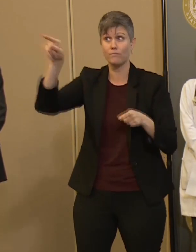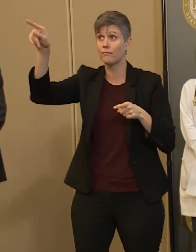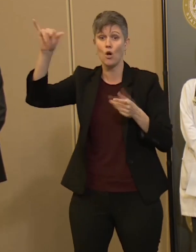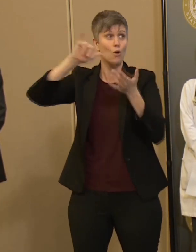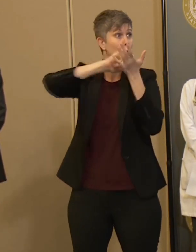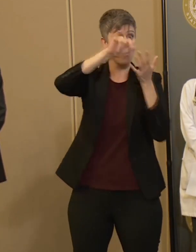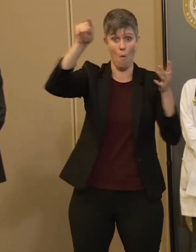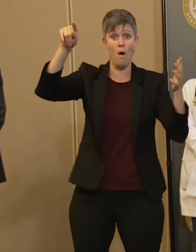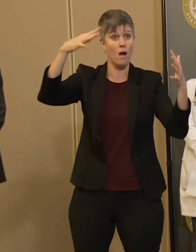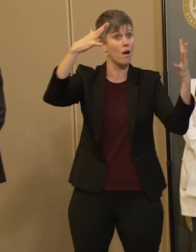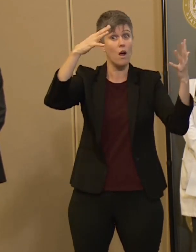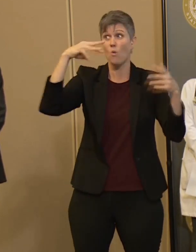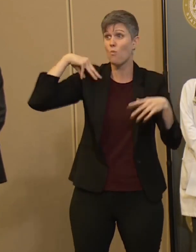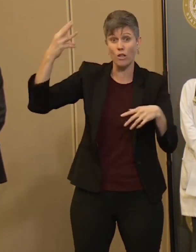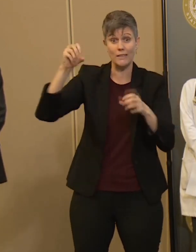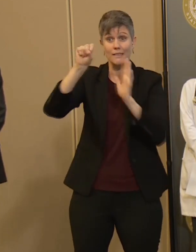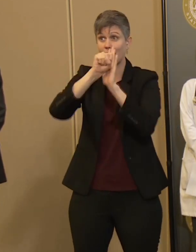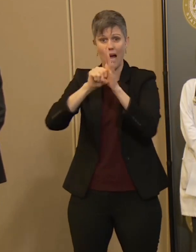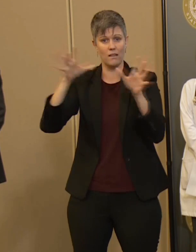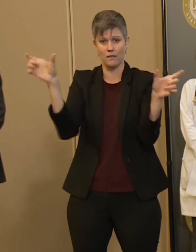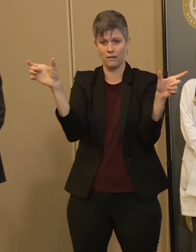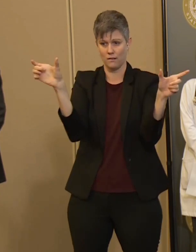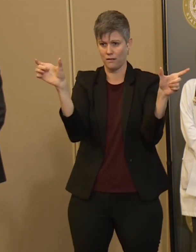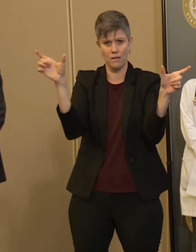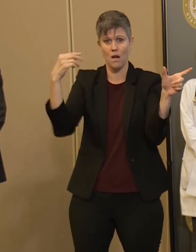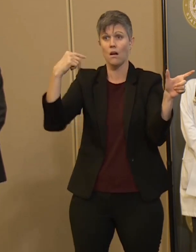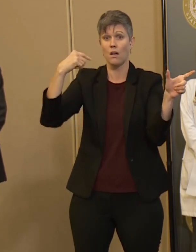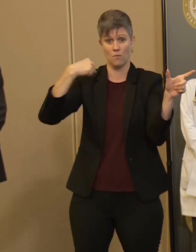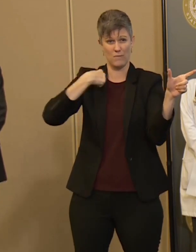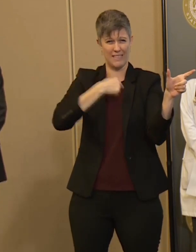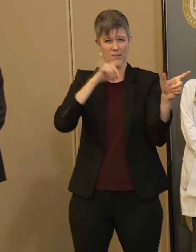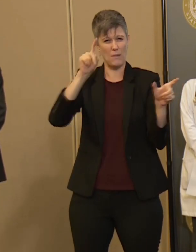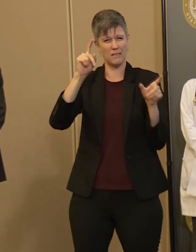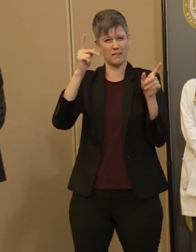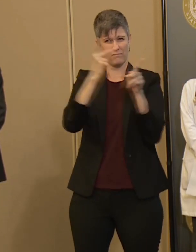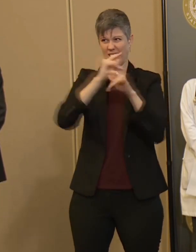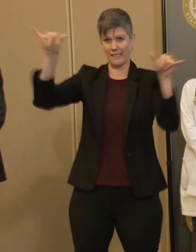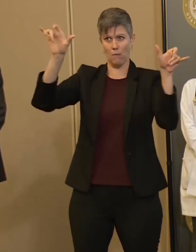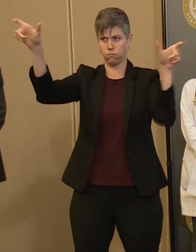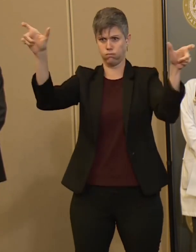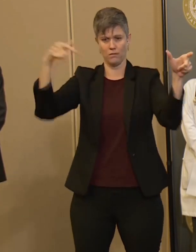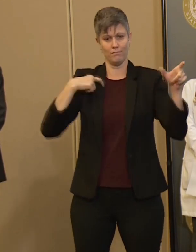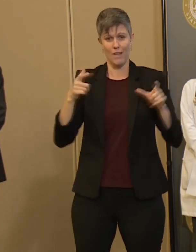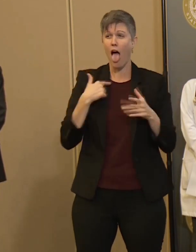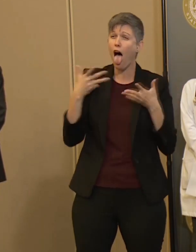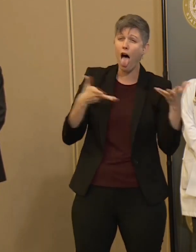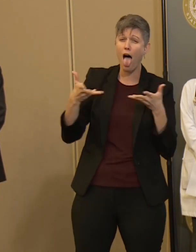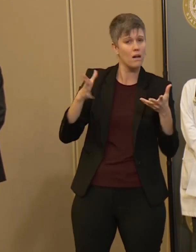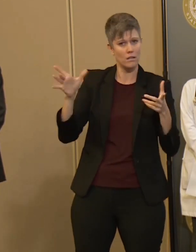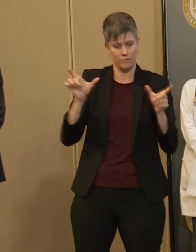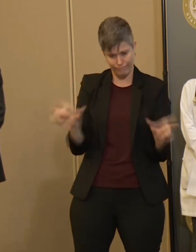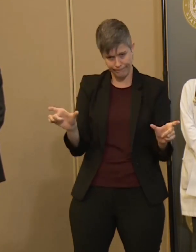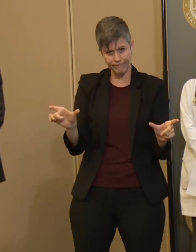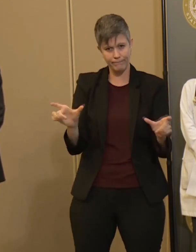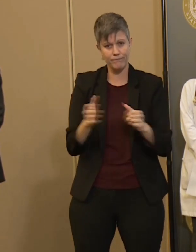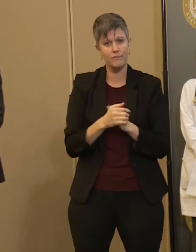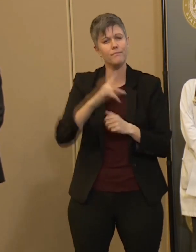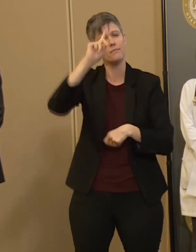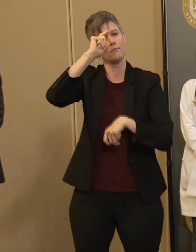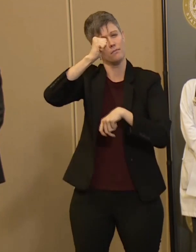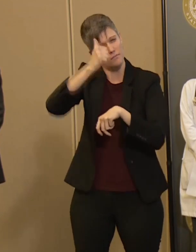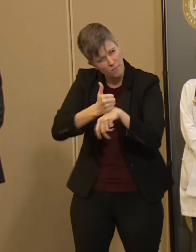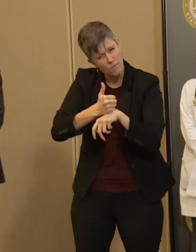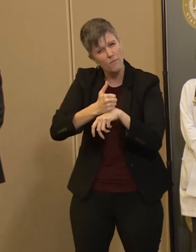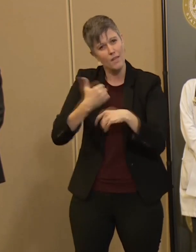in Washington State, we should be at war also. We need to have that war mentality. We must band together right